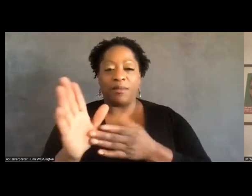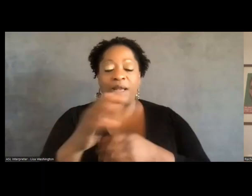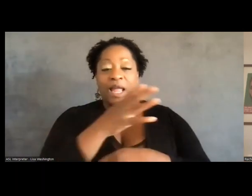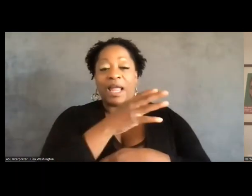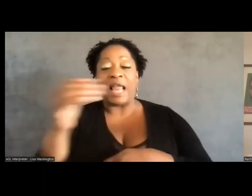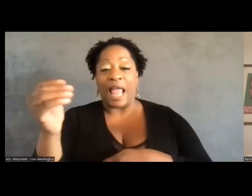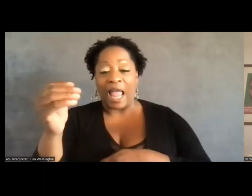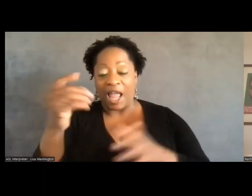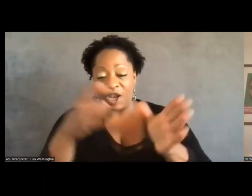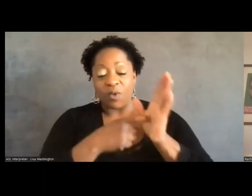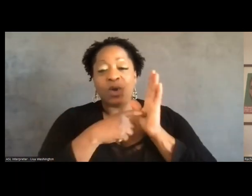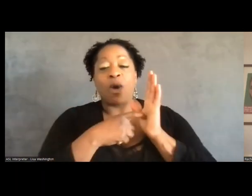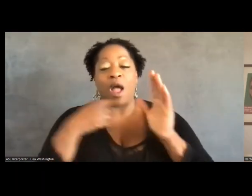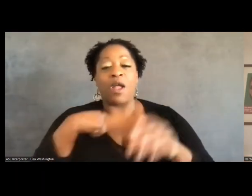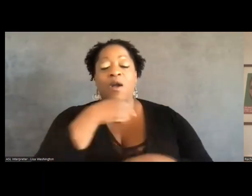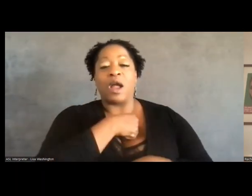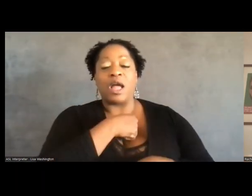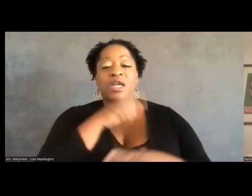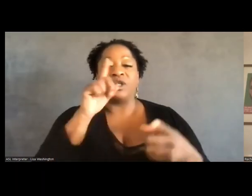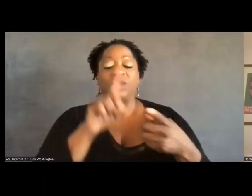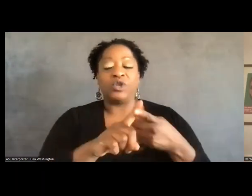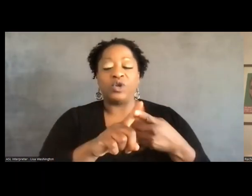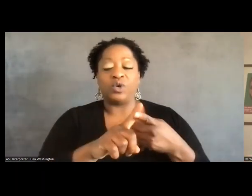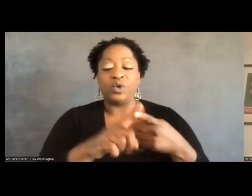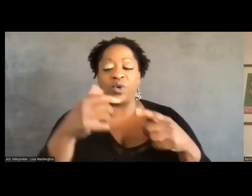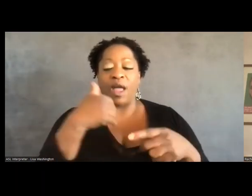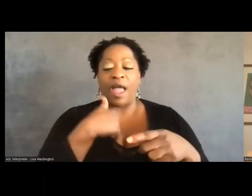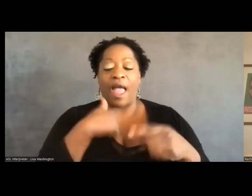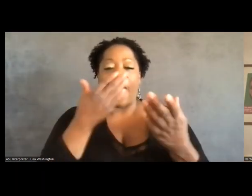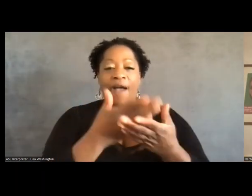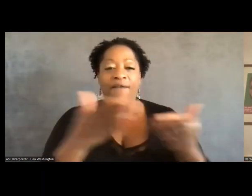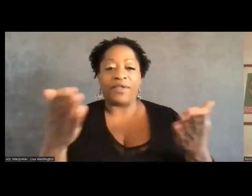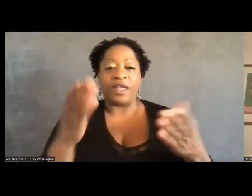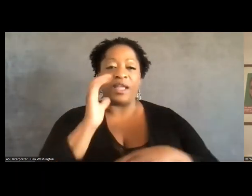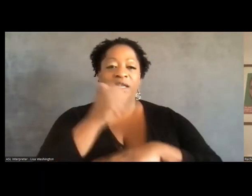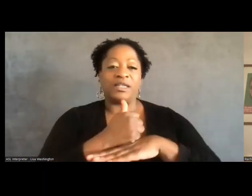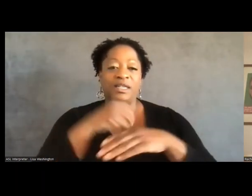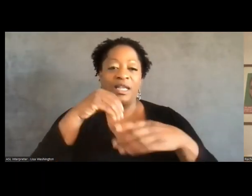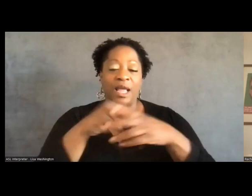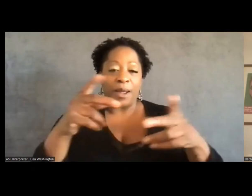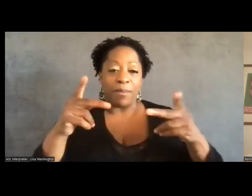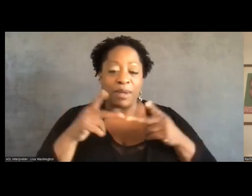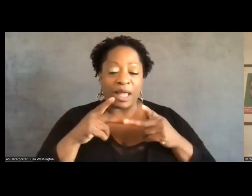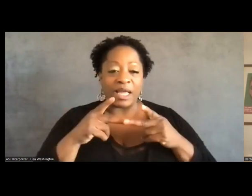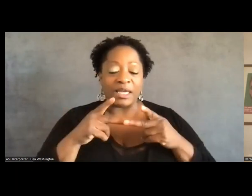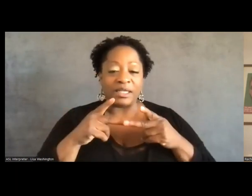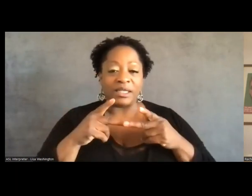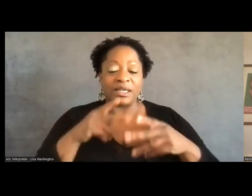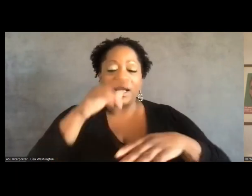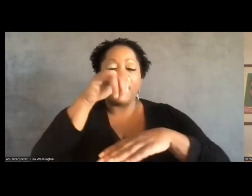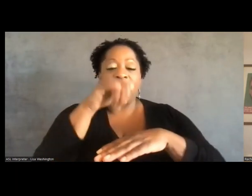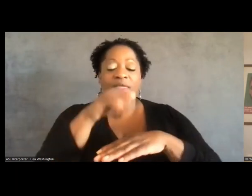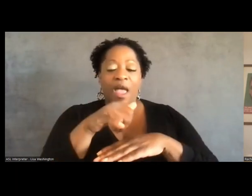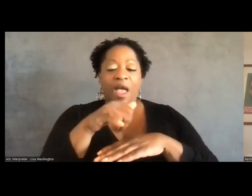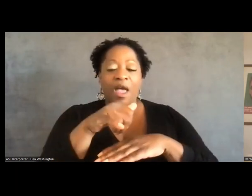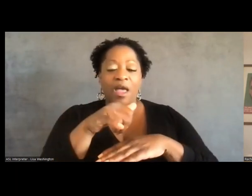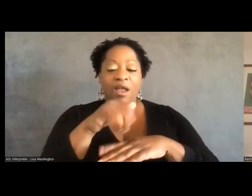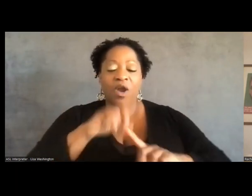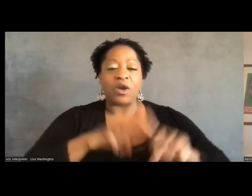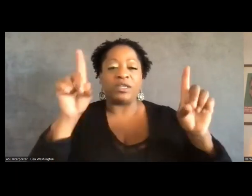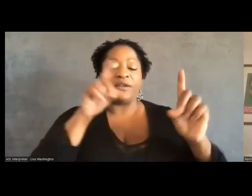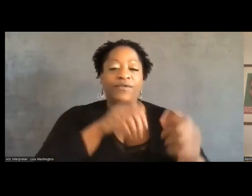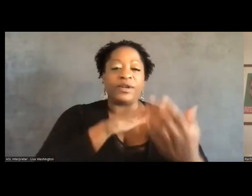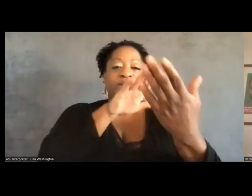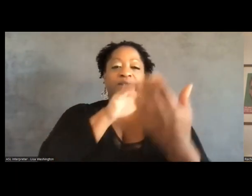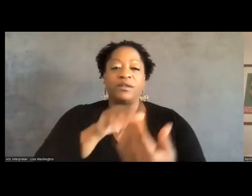also require us to be able to have things in place that, um, that are different ways of